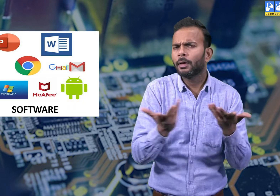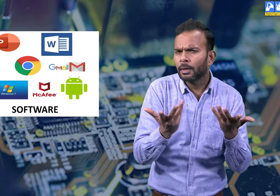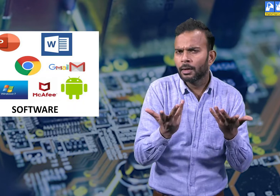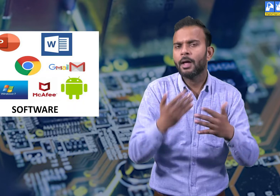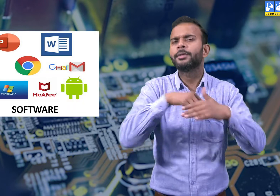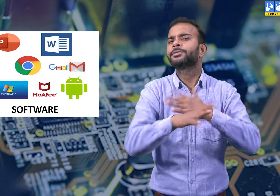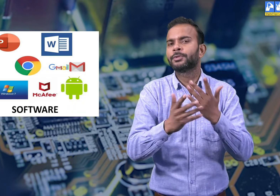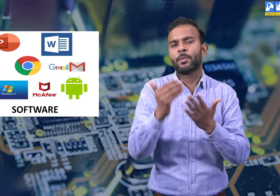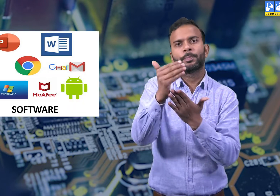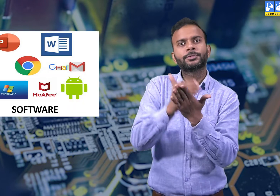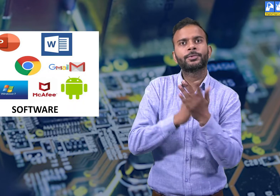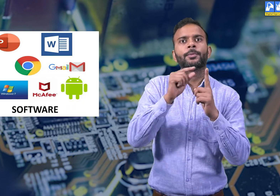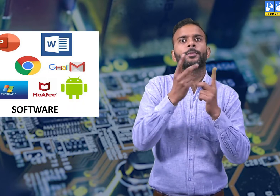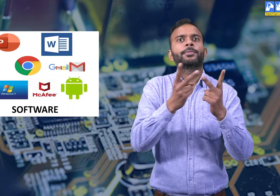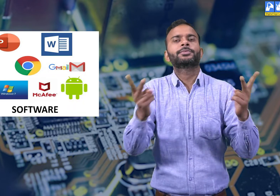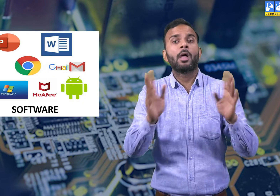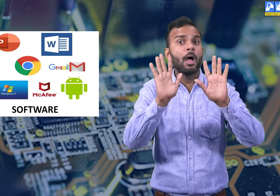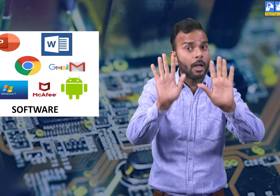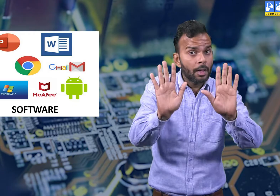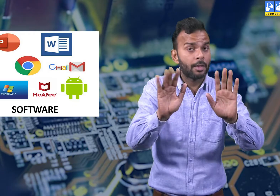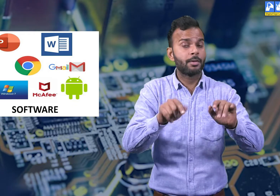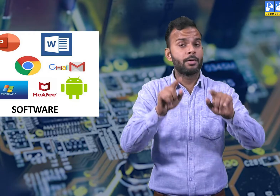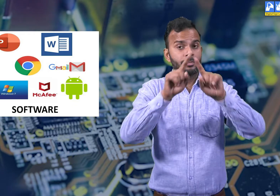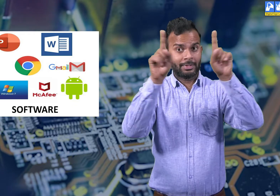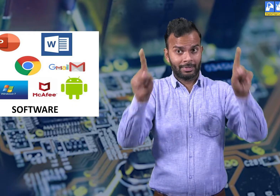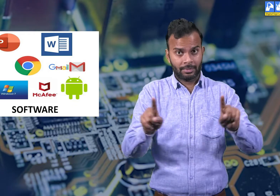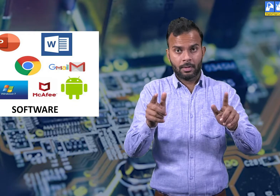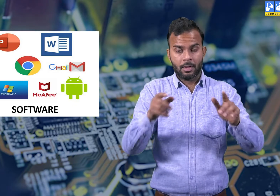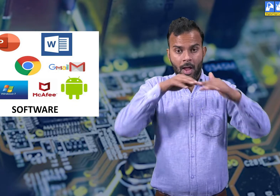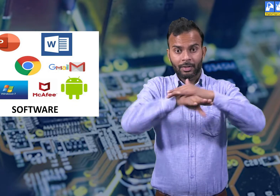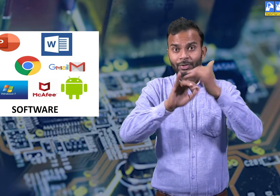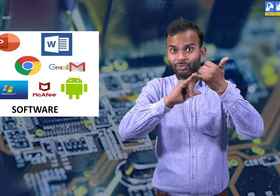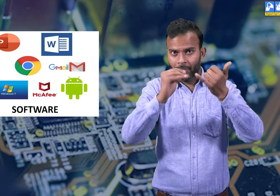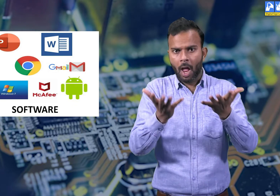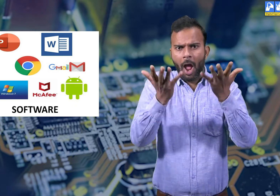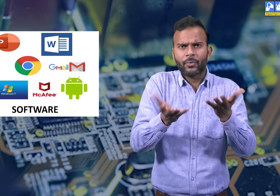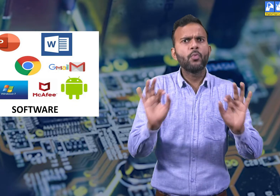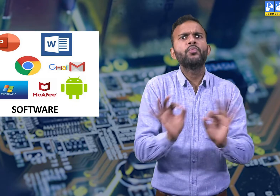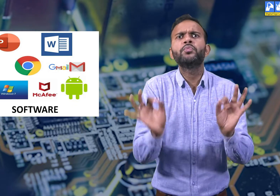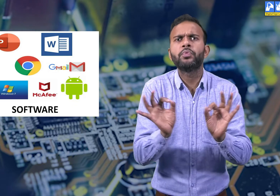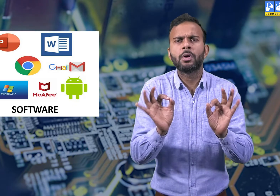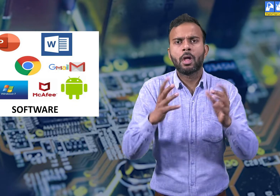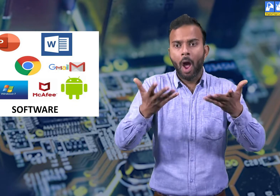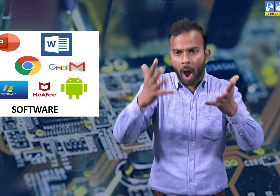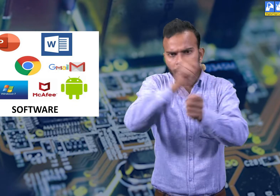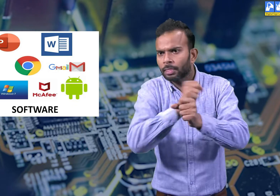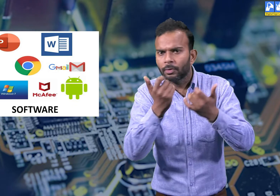The programs on computer you use are software which you can